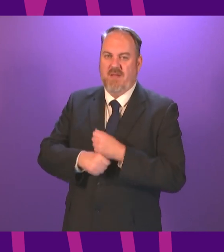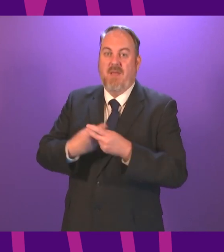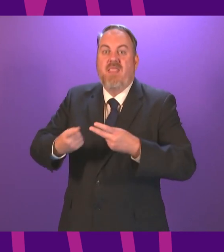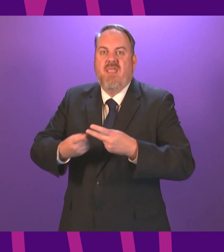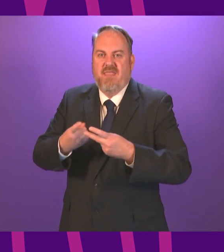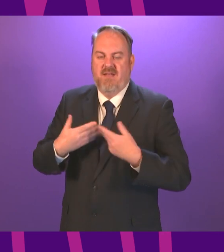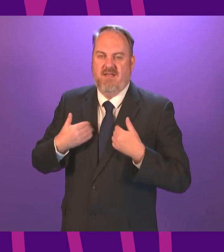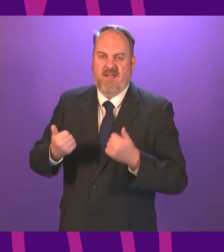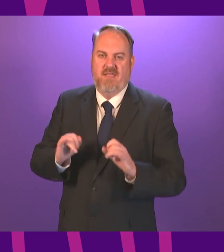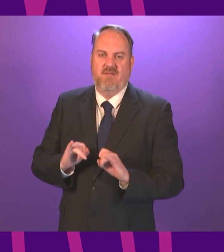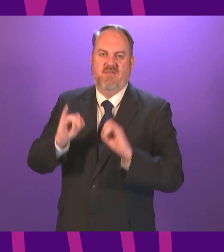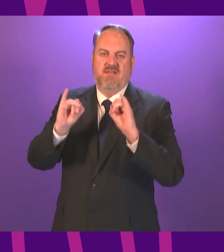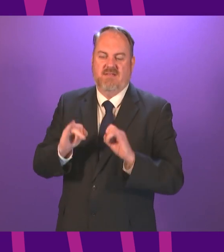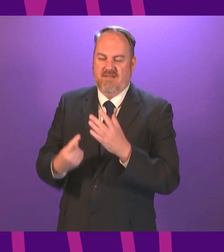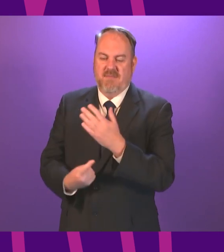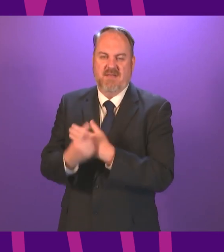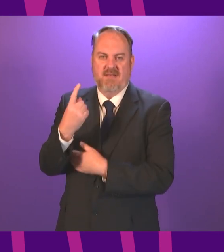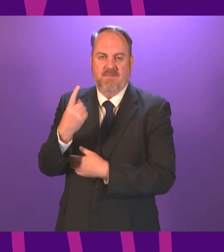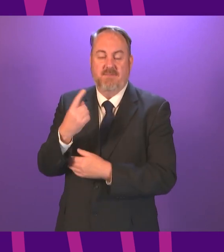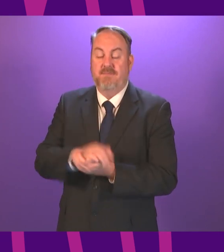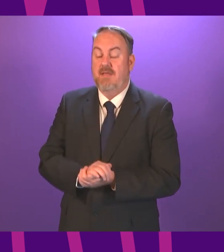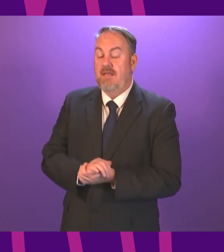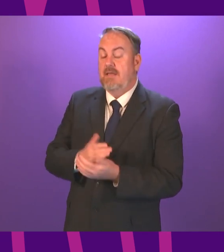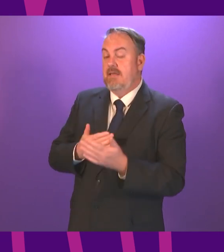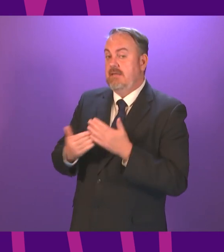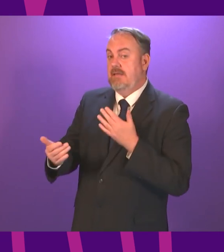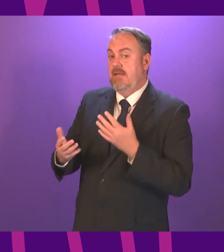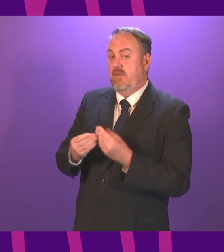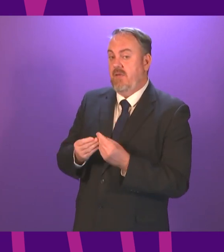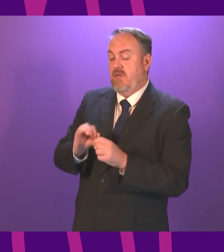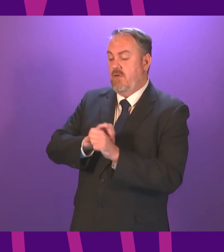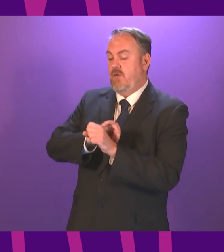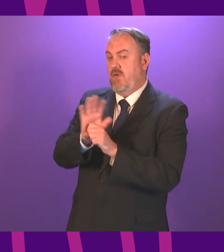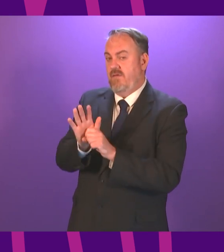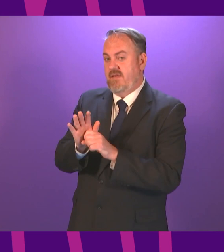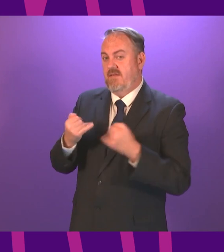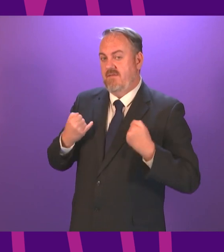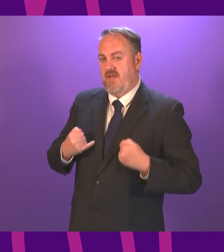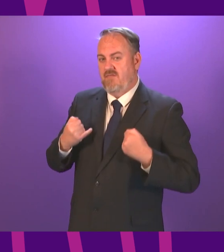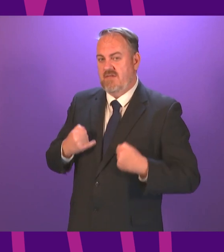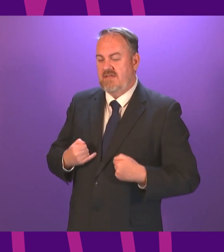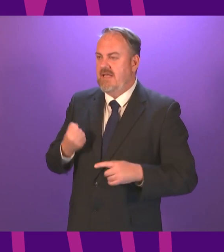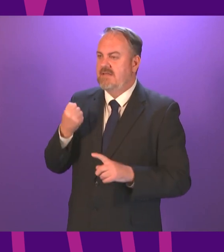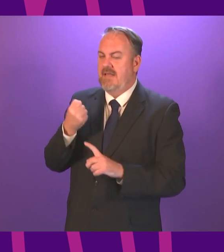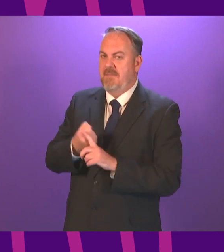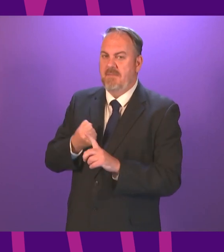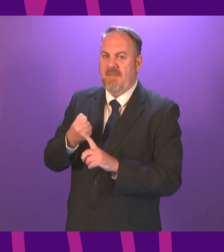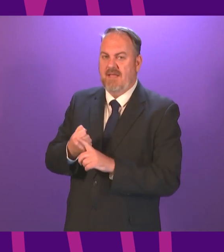presiding the impact of COVID-19 on our social care system has also been felt by thousands across Scotland